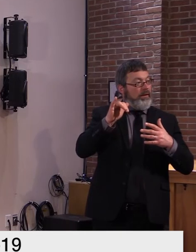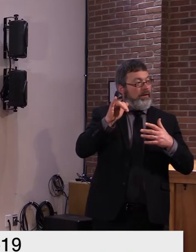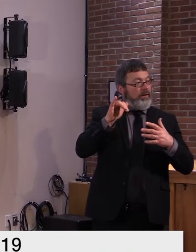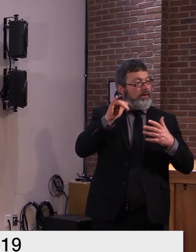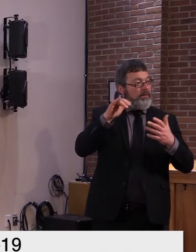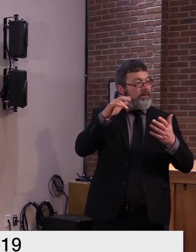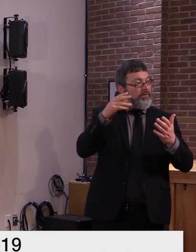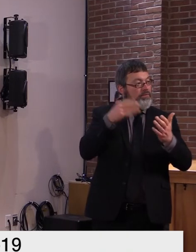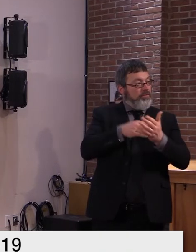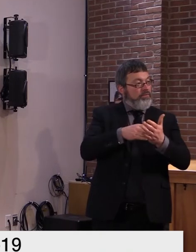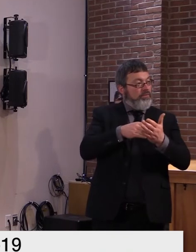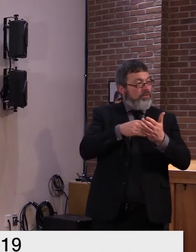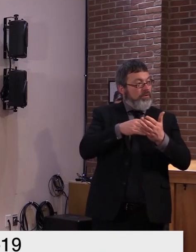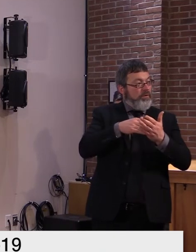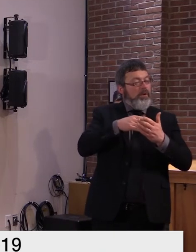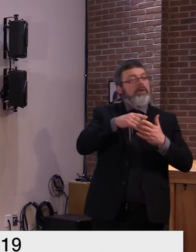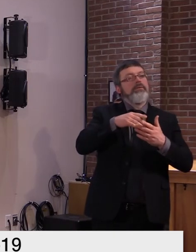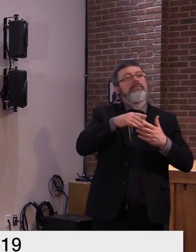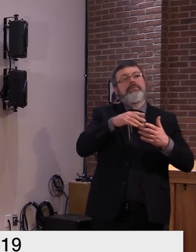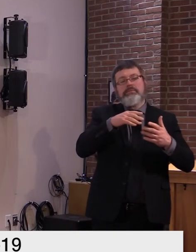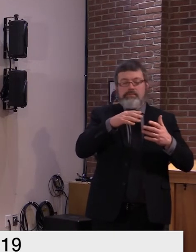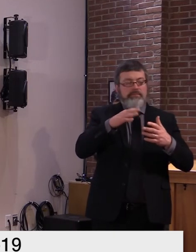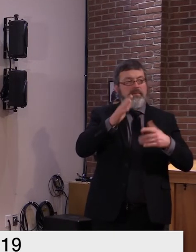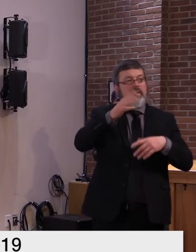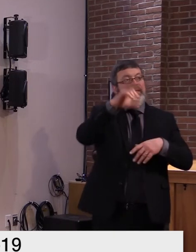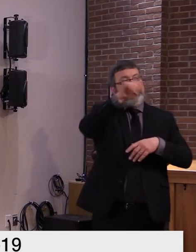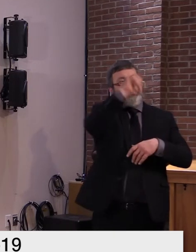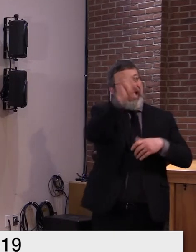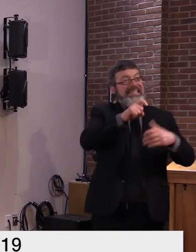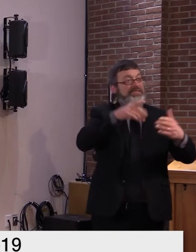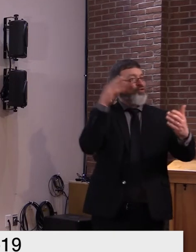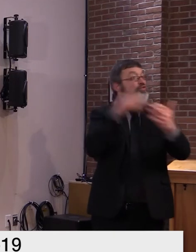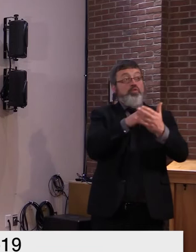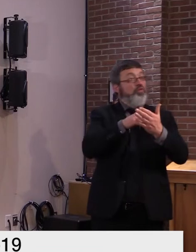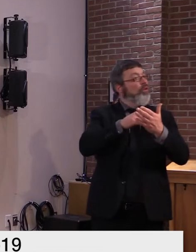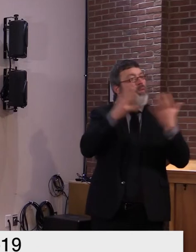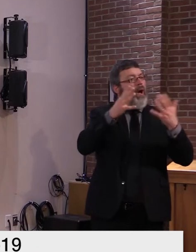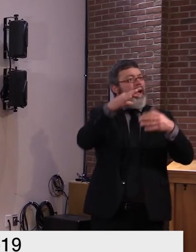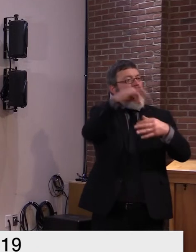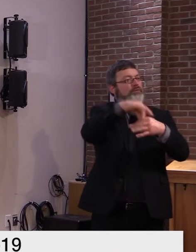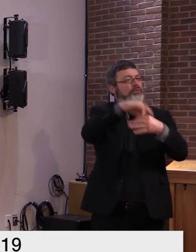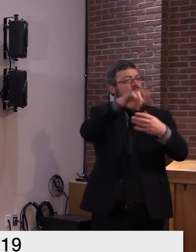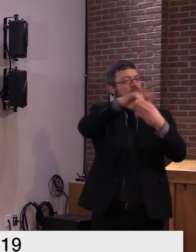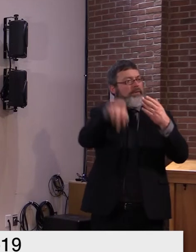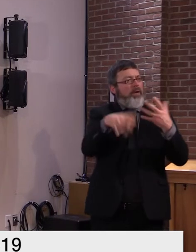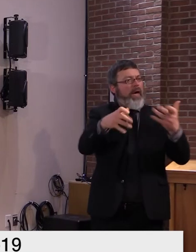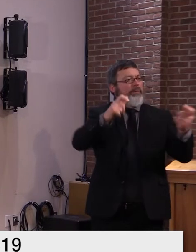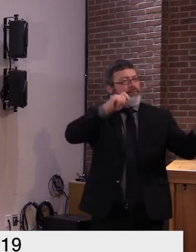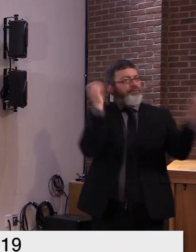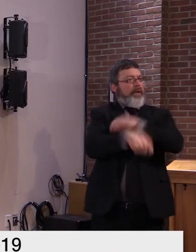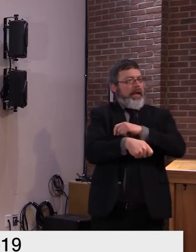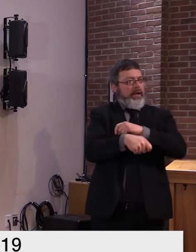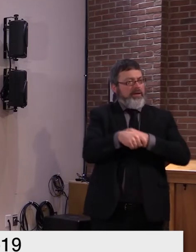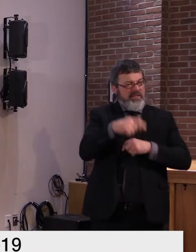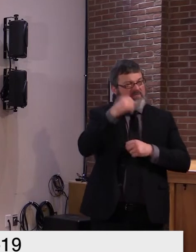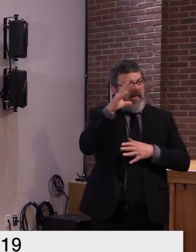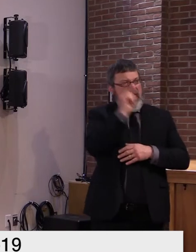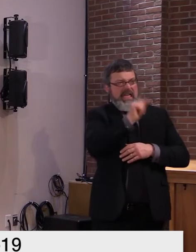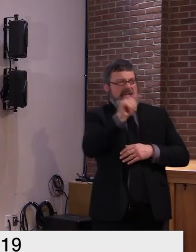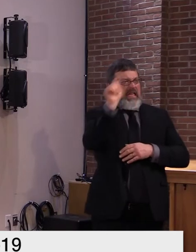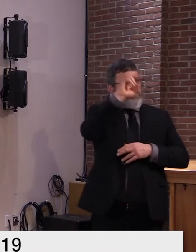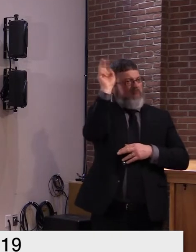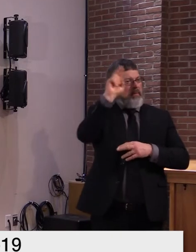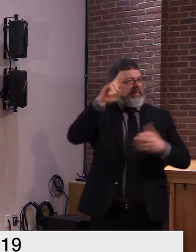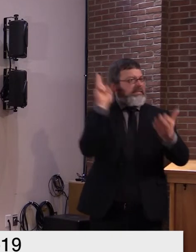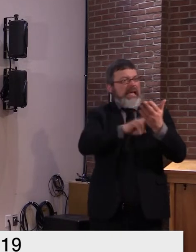that uh we need to move on i think it's amazing to me that 17 attorney generals have signed on to this uh